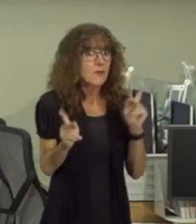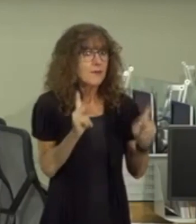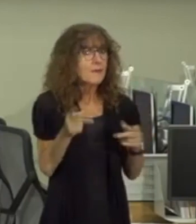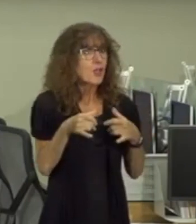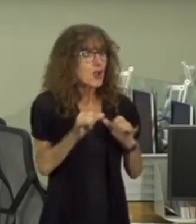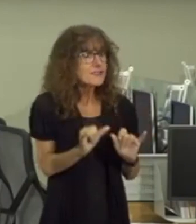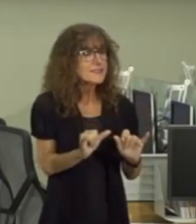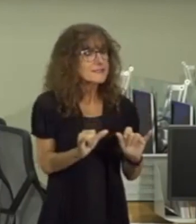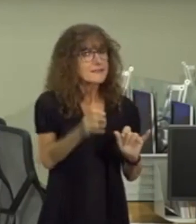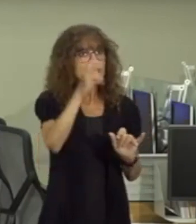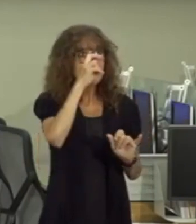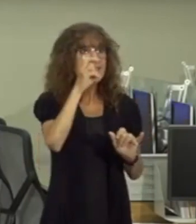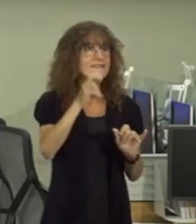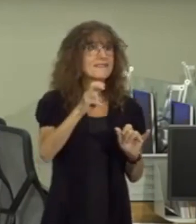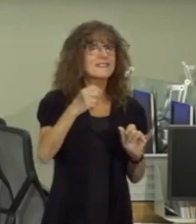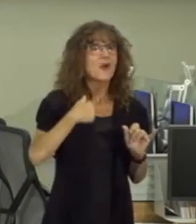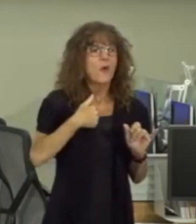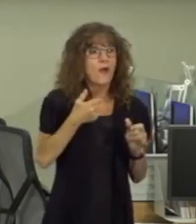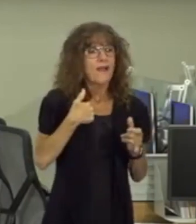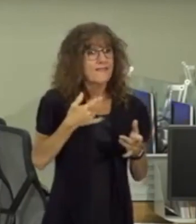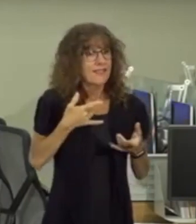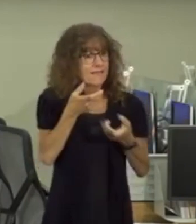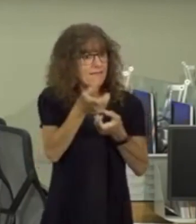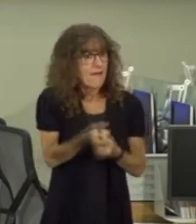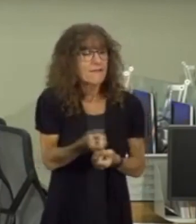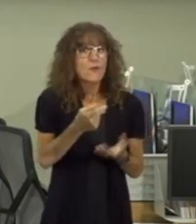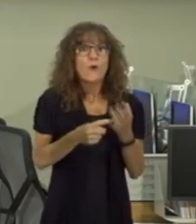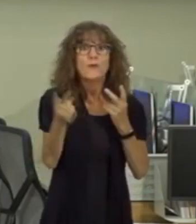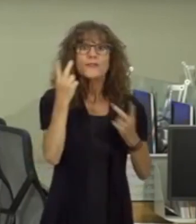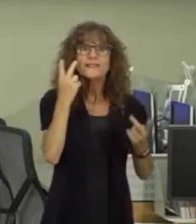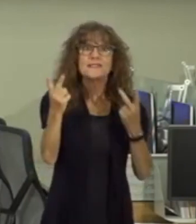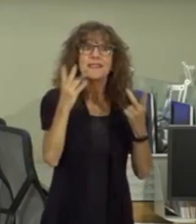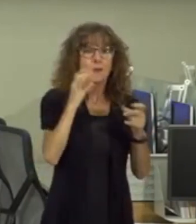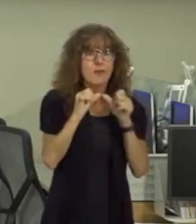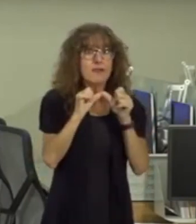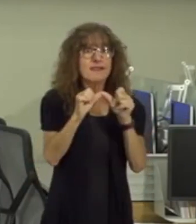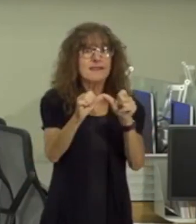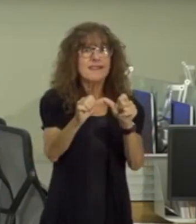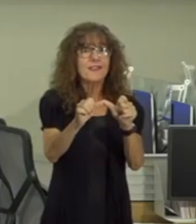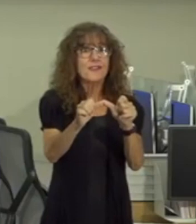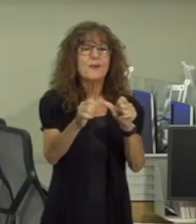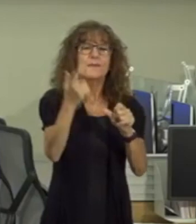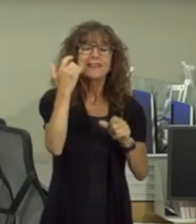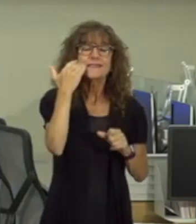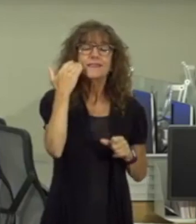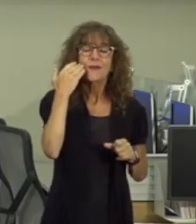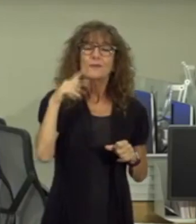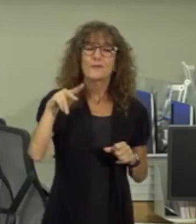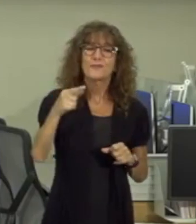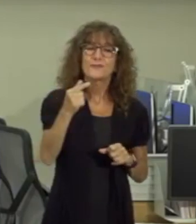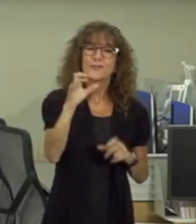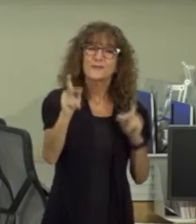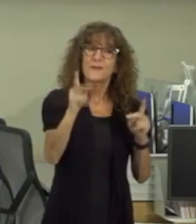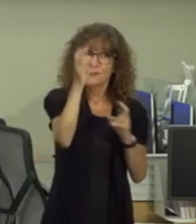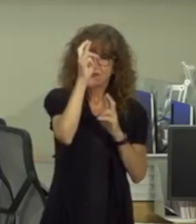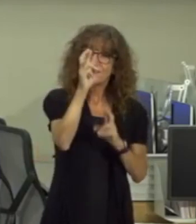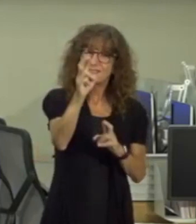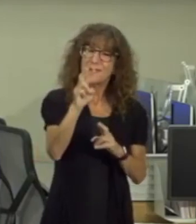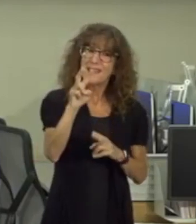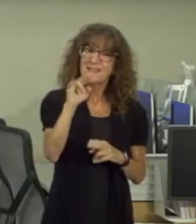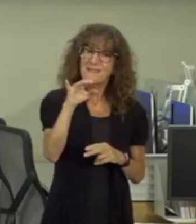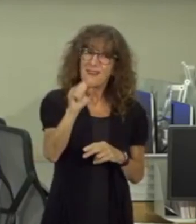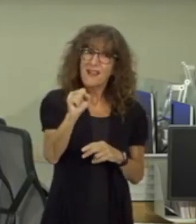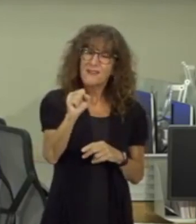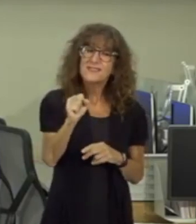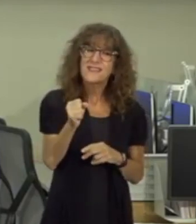still very vigilant and so i have confidence that what we are seeing will hold um because i know that prince georgians respect this virus and